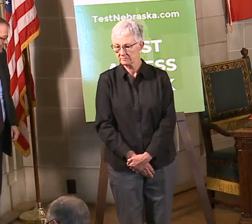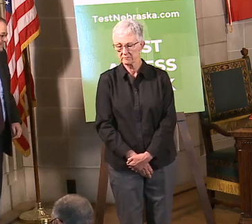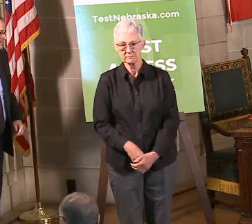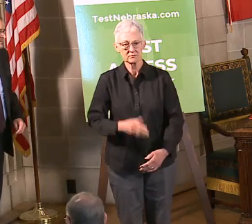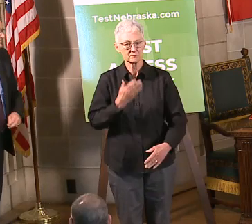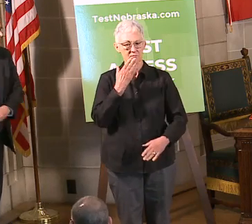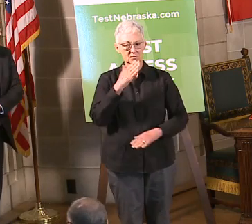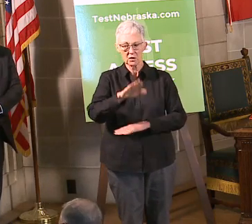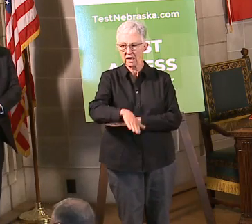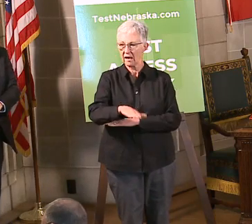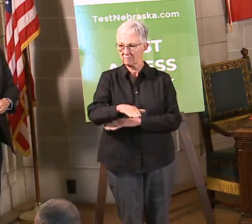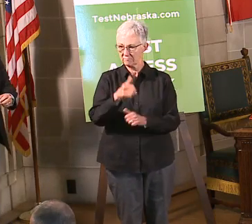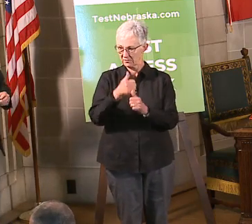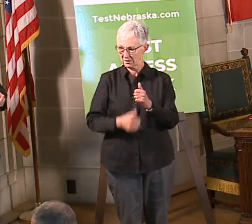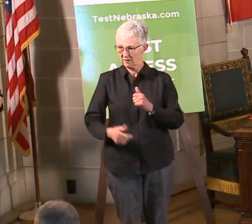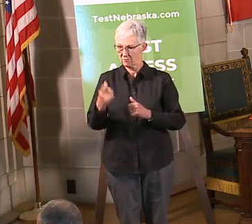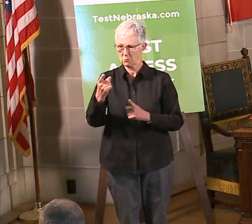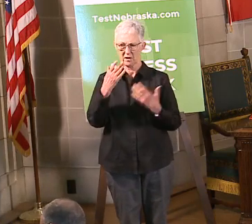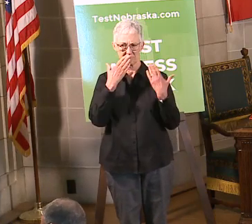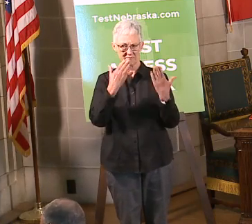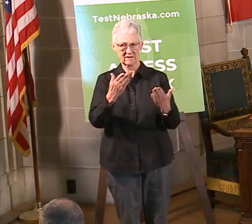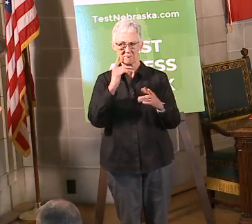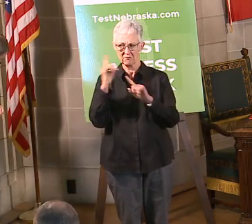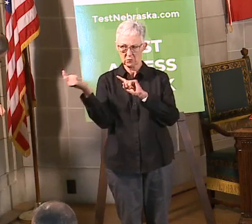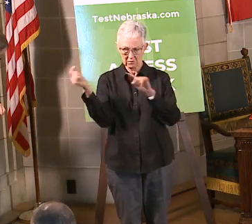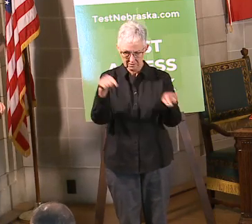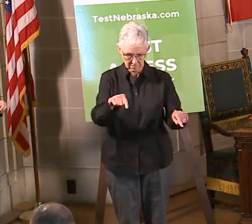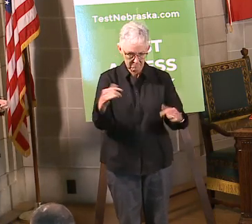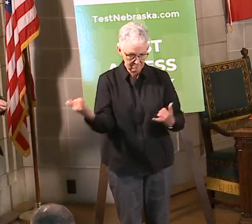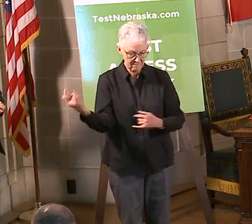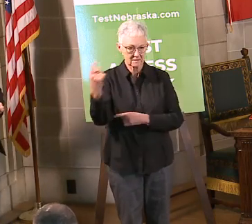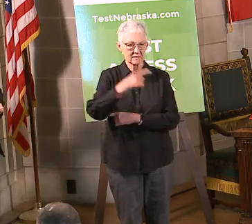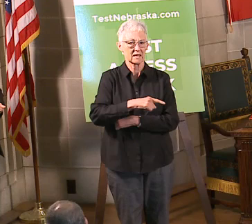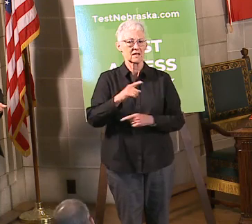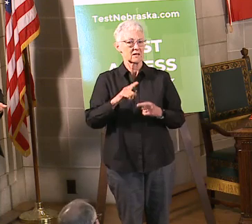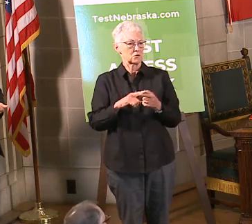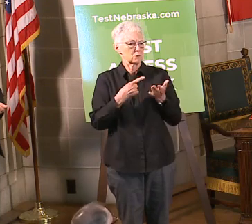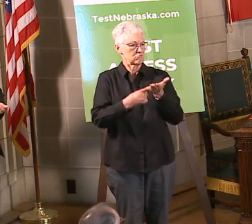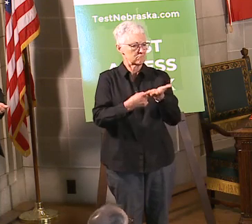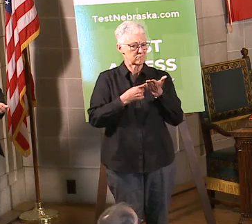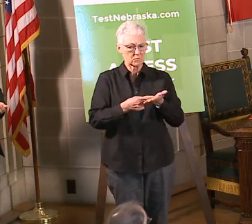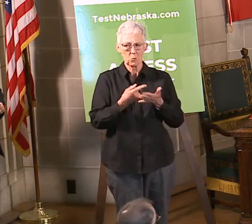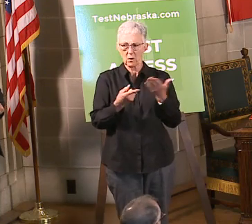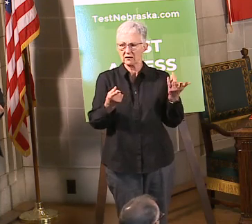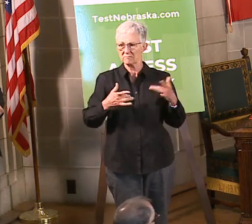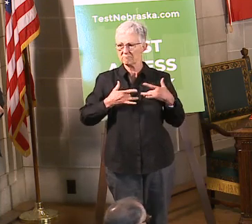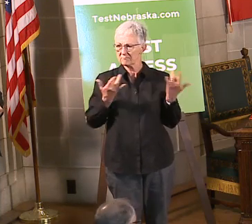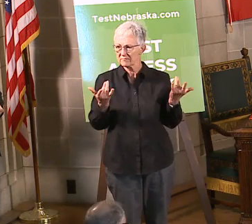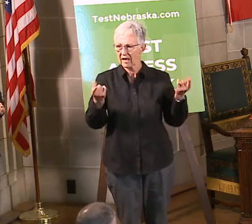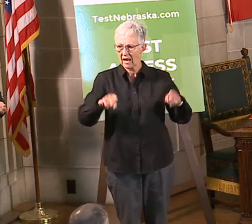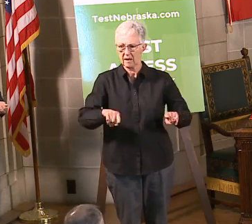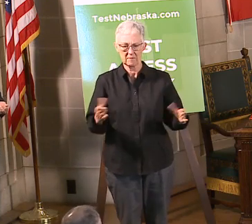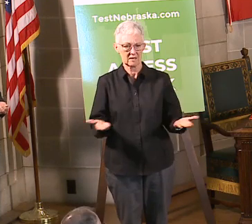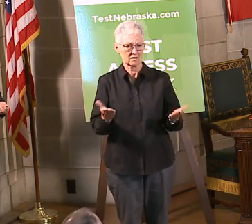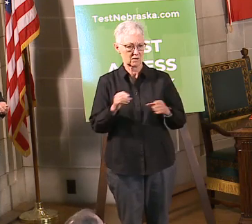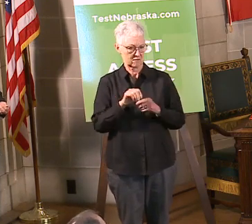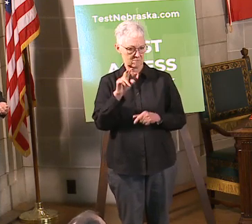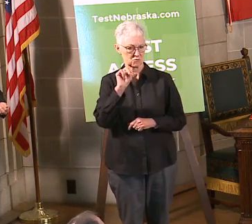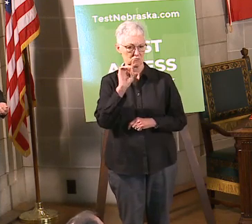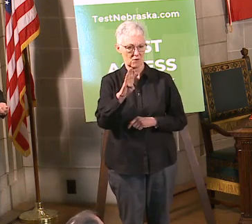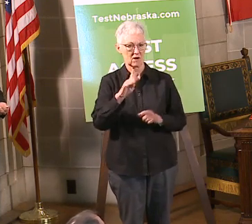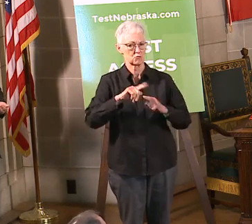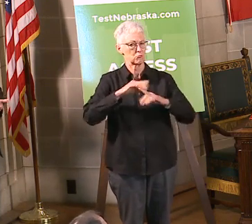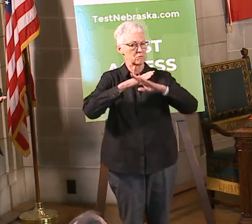Well, good afternoon, everyone. Thank you very much for joining us here today to talk about what the state is doing to slow the spread of coronavirus in